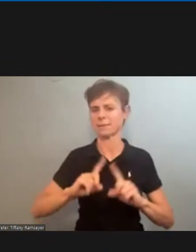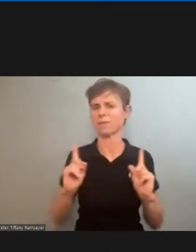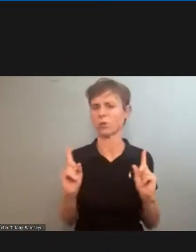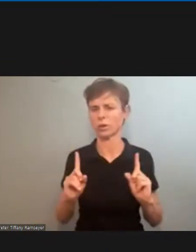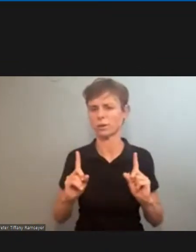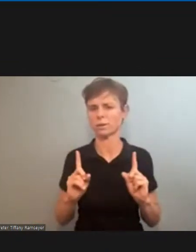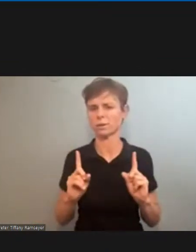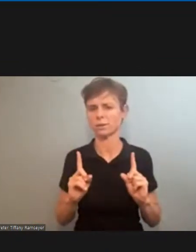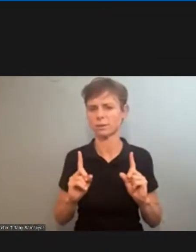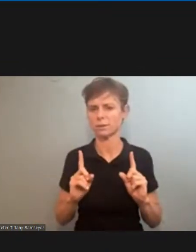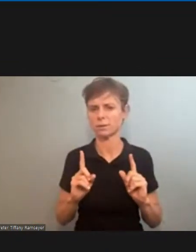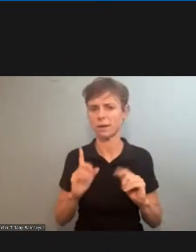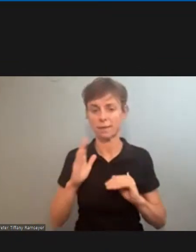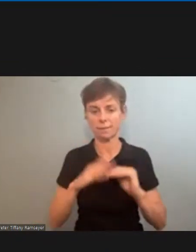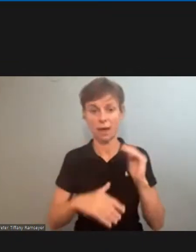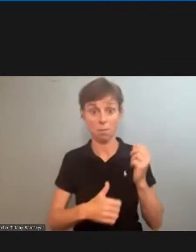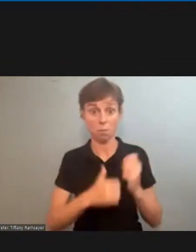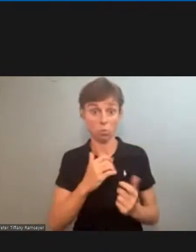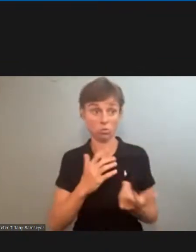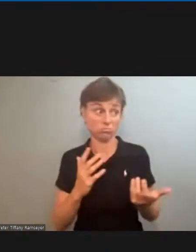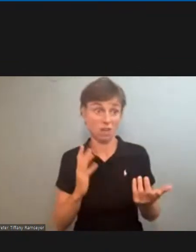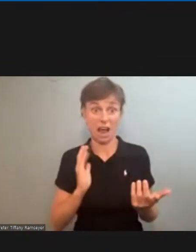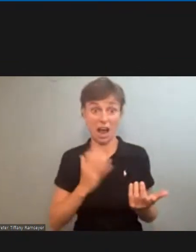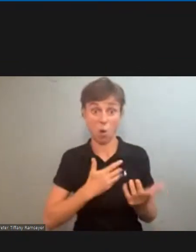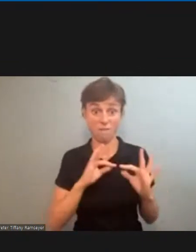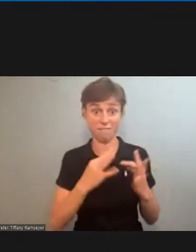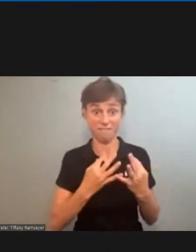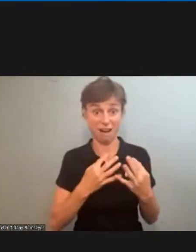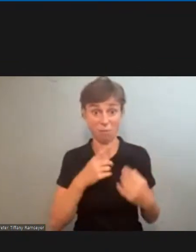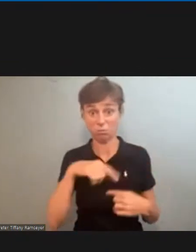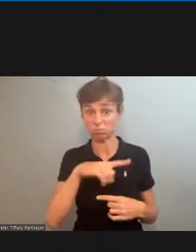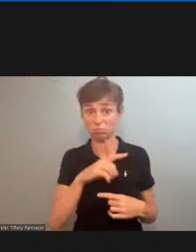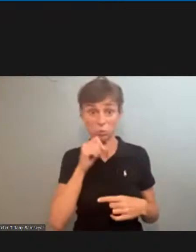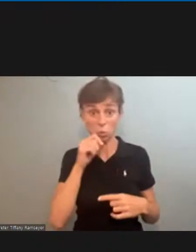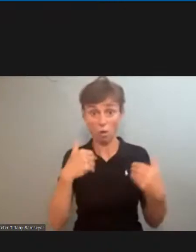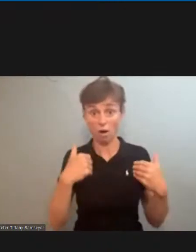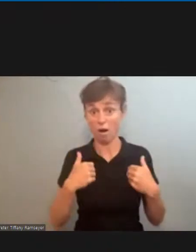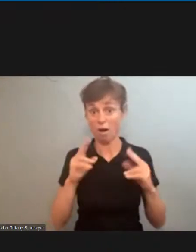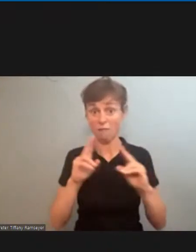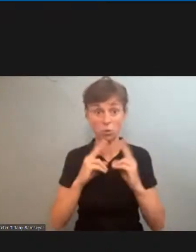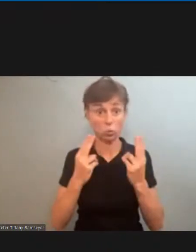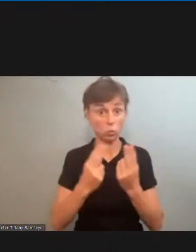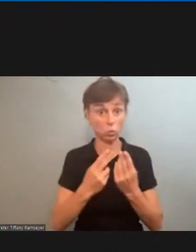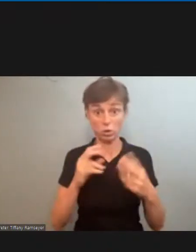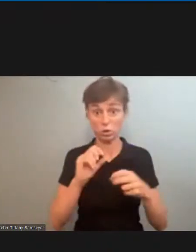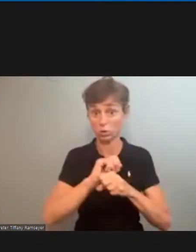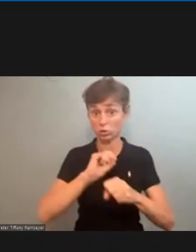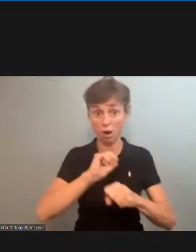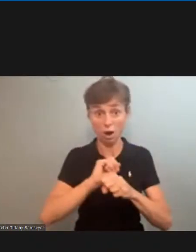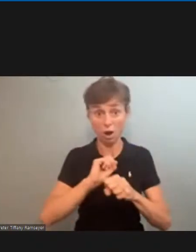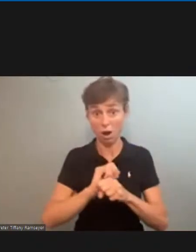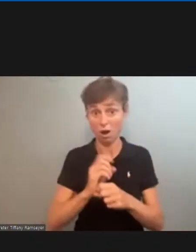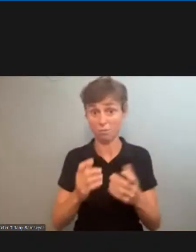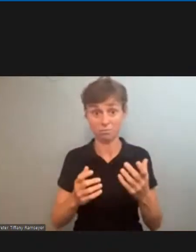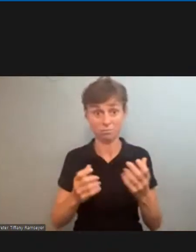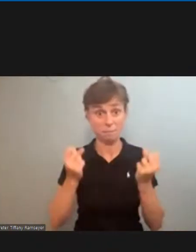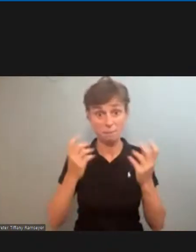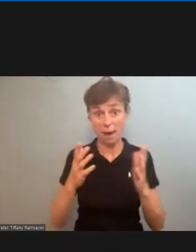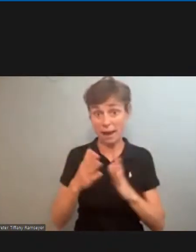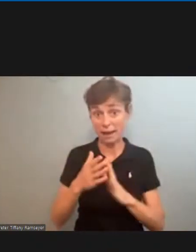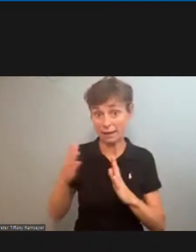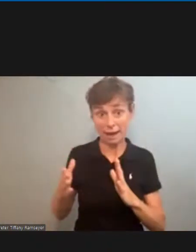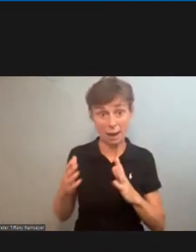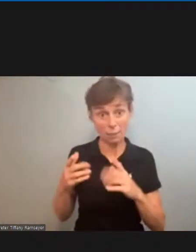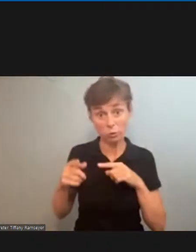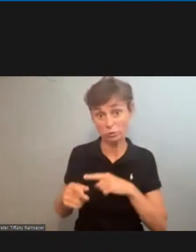most of our family members who work in non-union places most workers who work in non-union places most of our neighbors uh